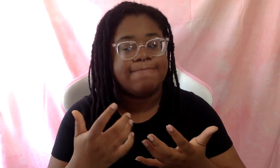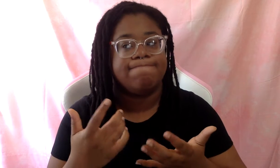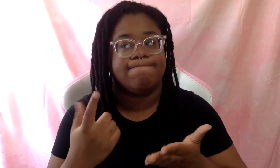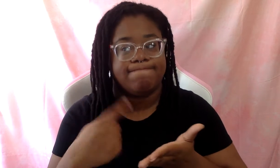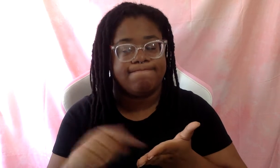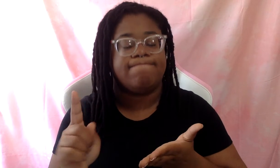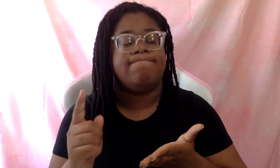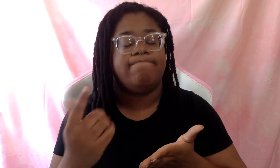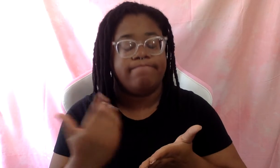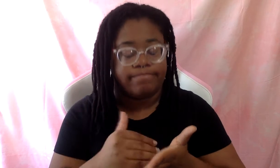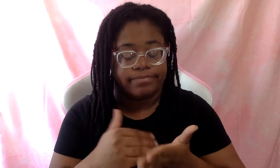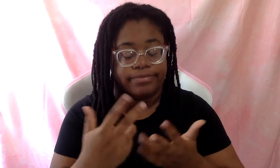Is this appropriate for you?